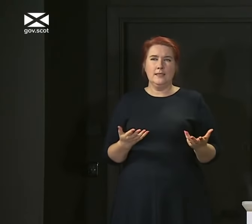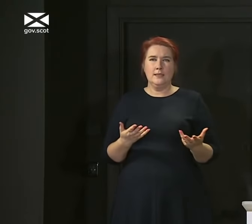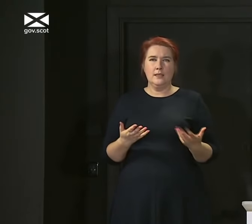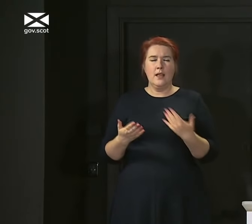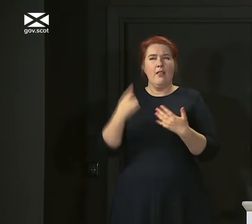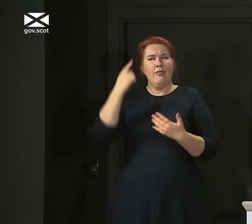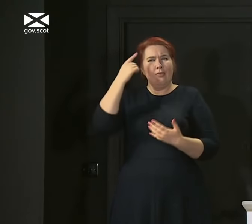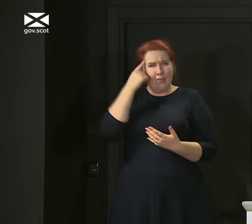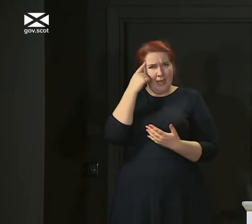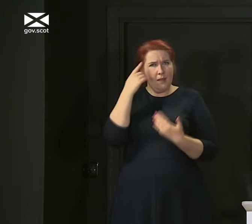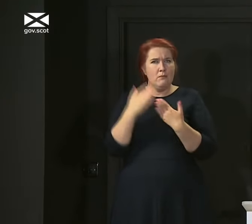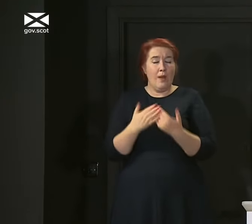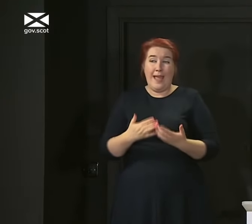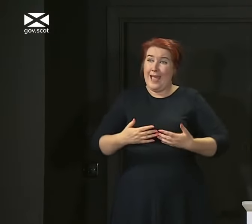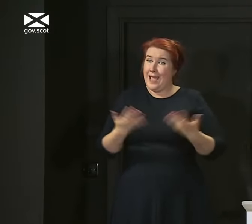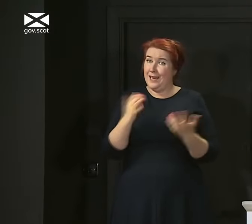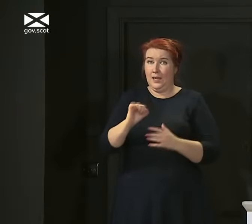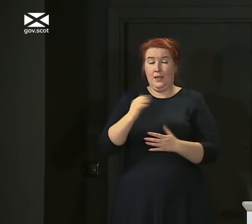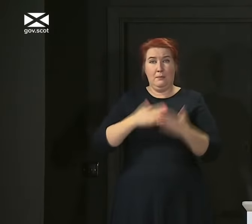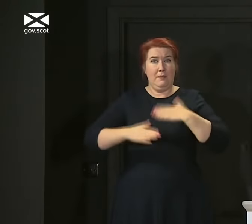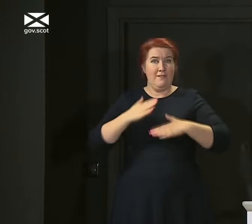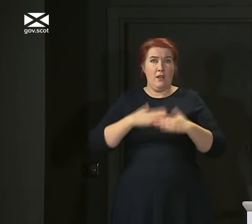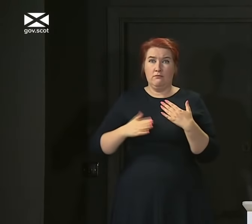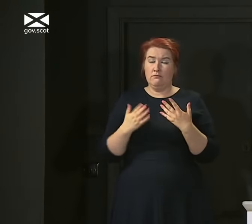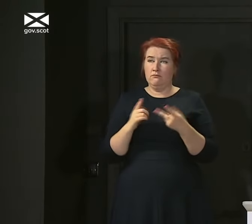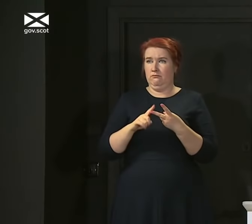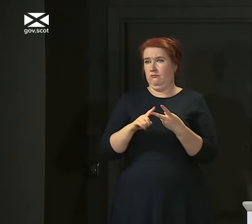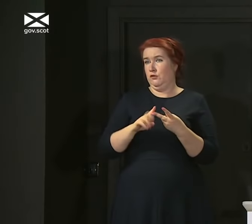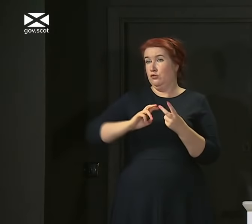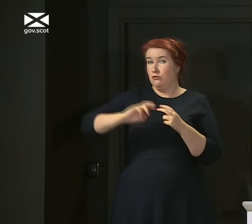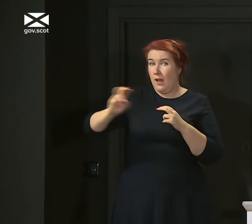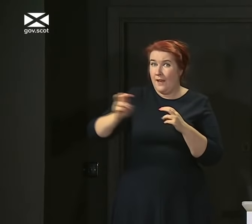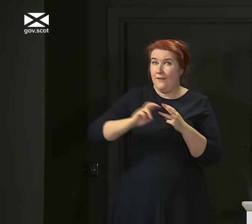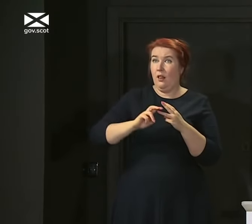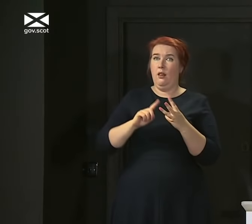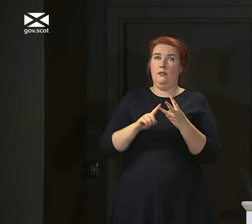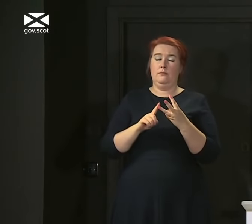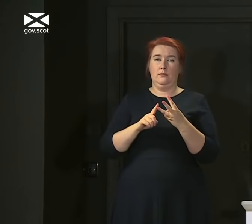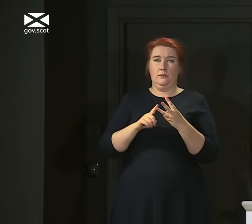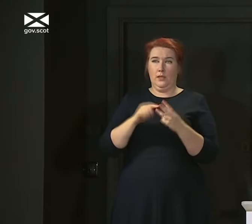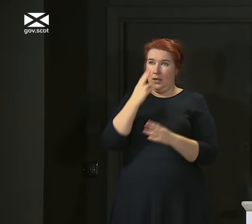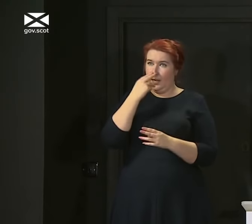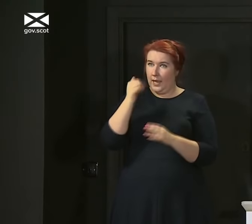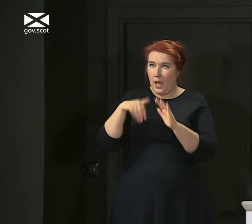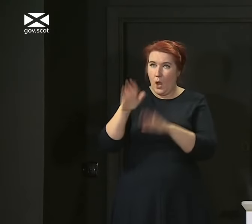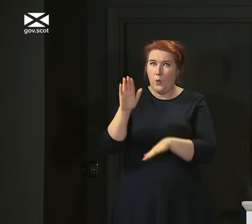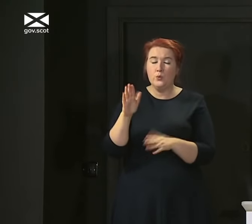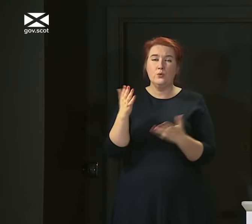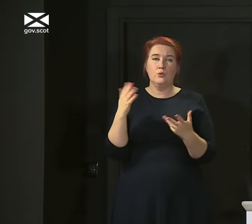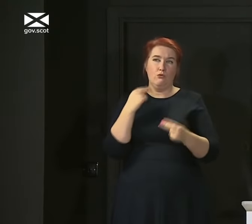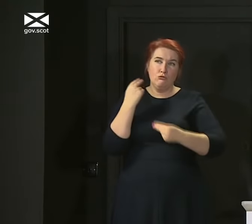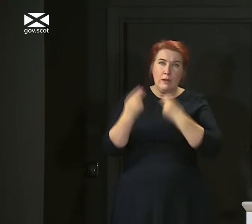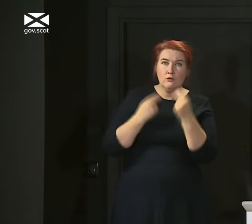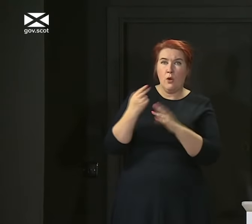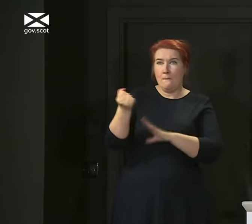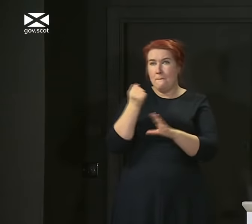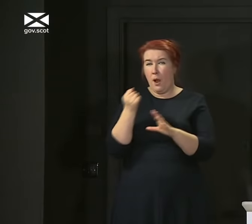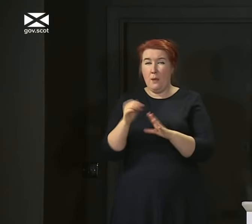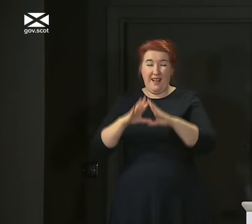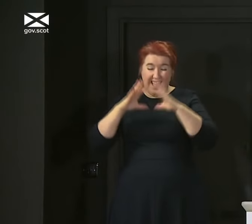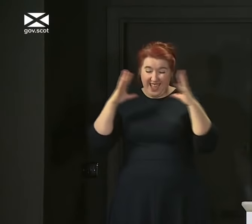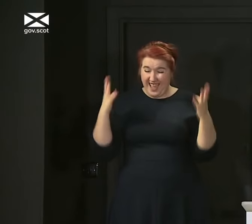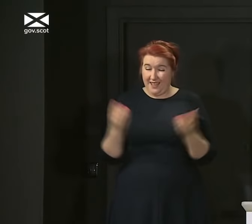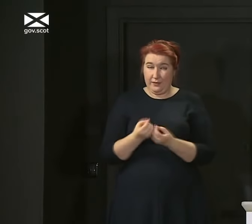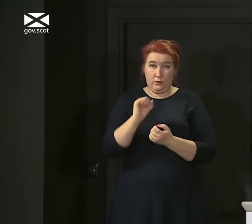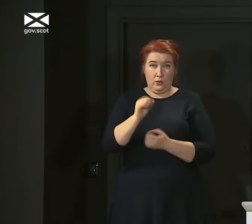thoughtful about anything you're doing right now, about travelling, about going out to a pub or a restaurant, just everything you're doing right